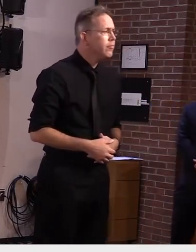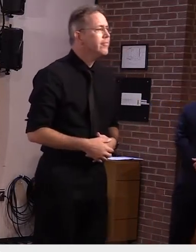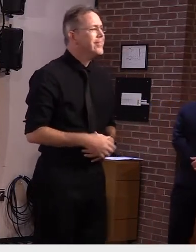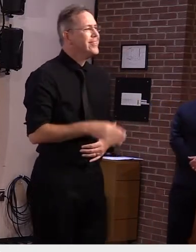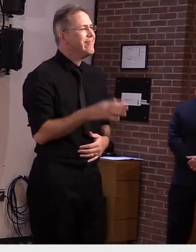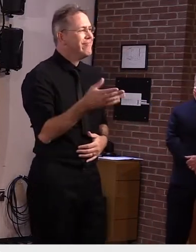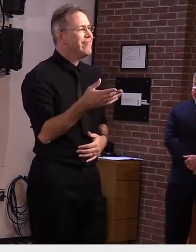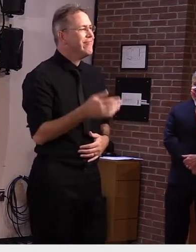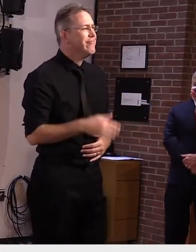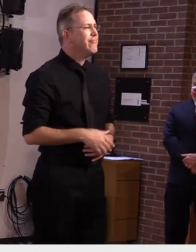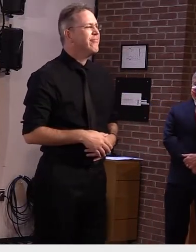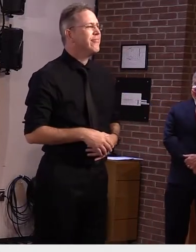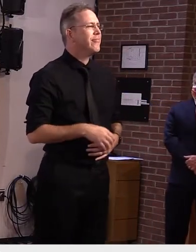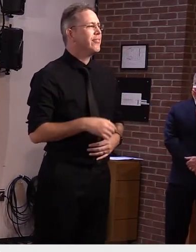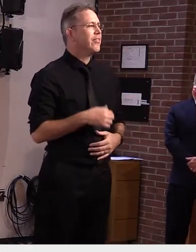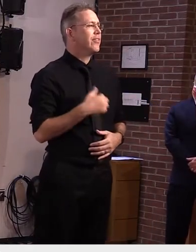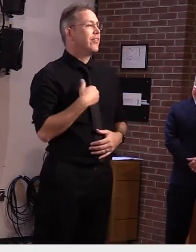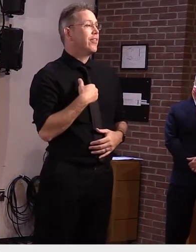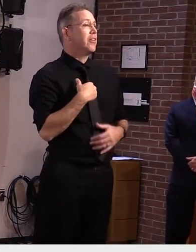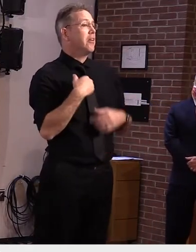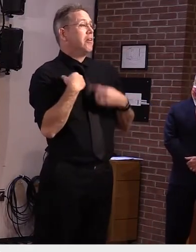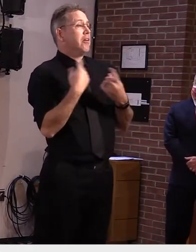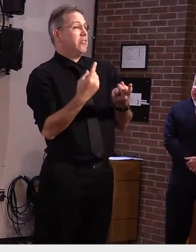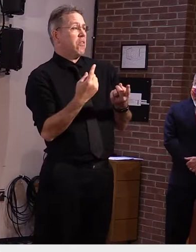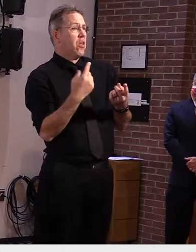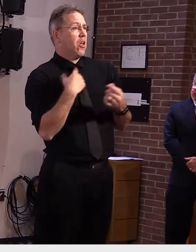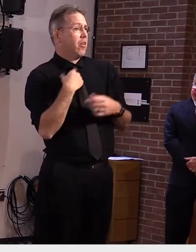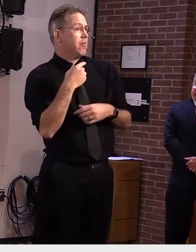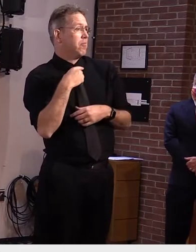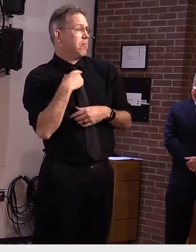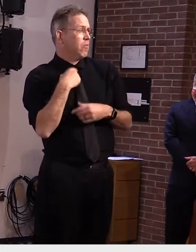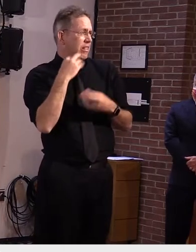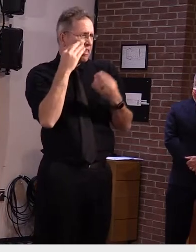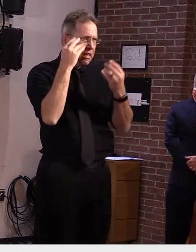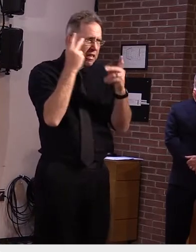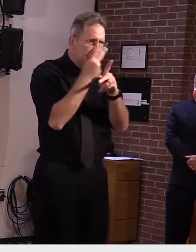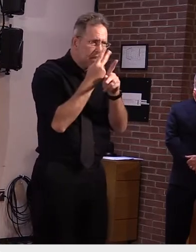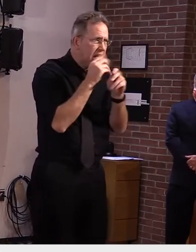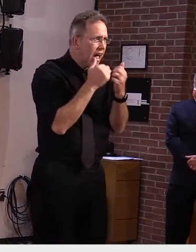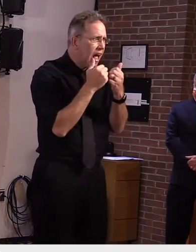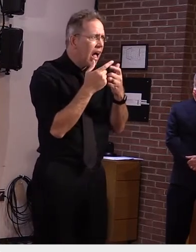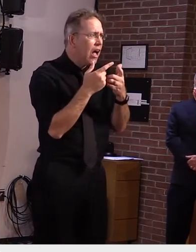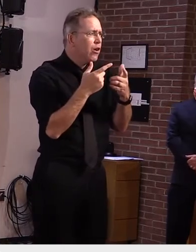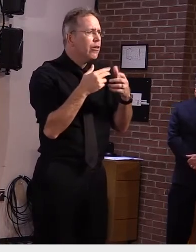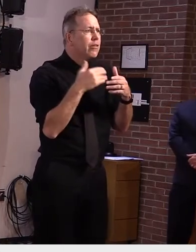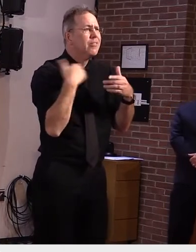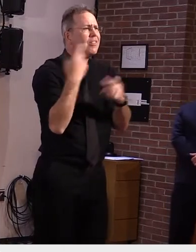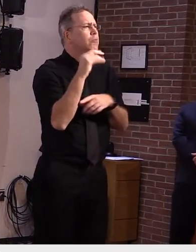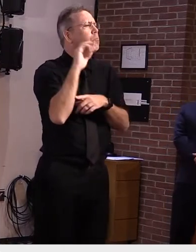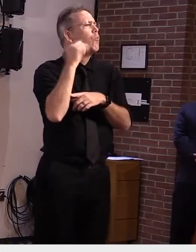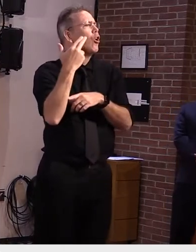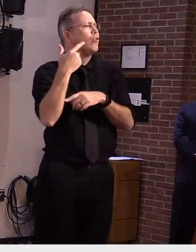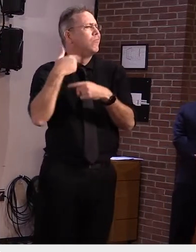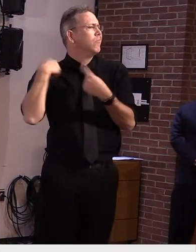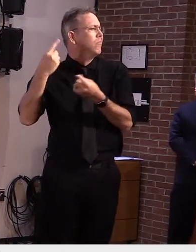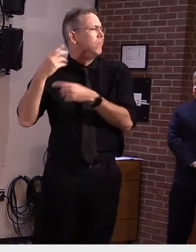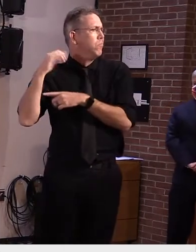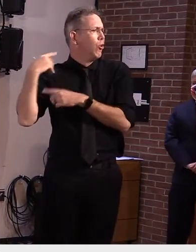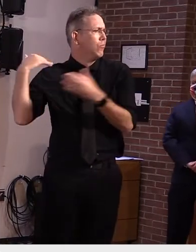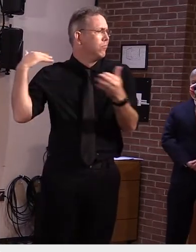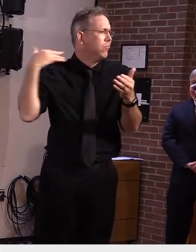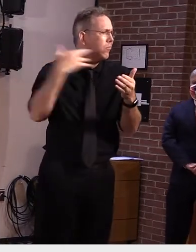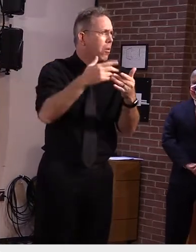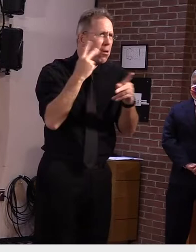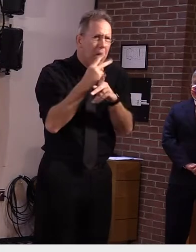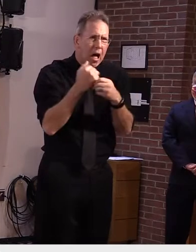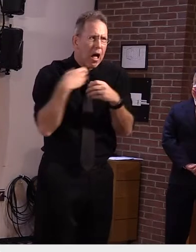march um we have i think over a hundred slightly over a hundred contact tracers who we